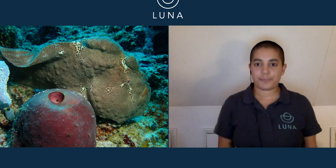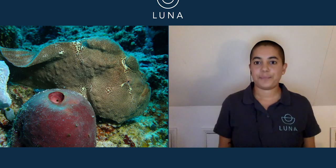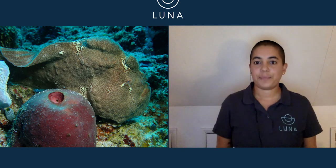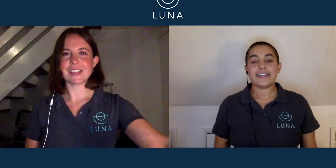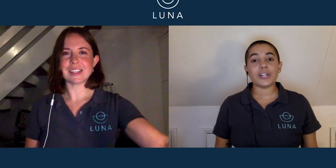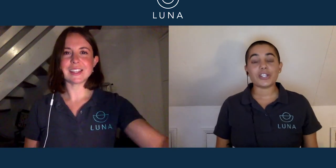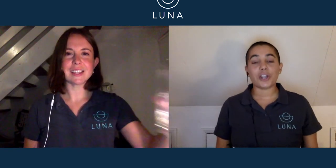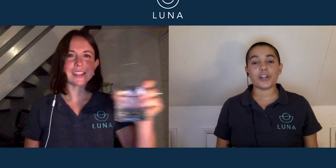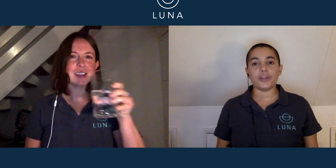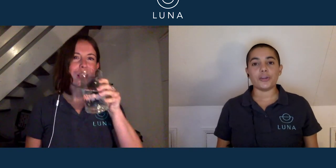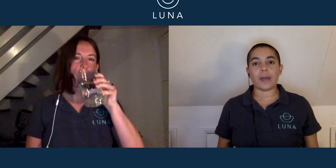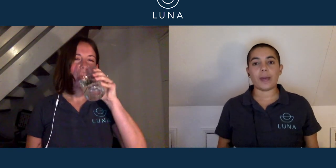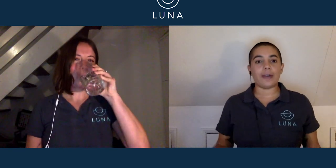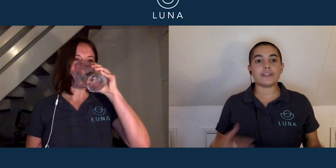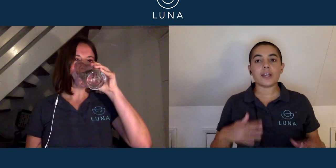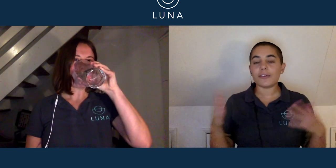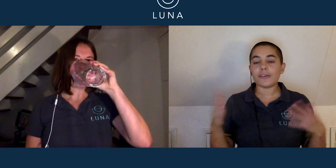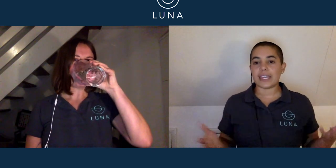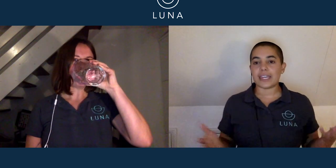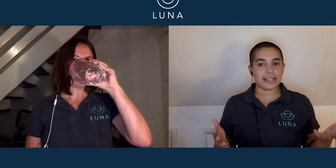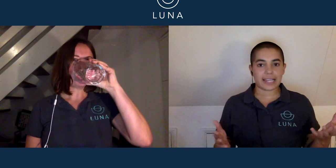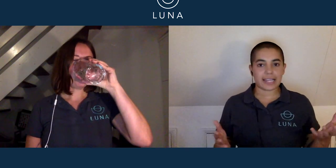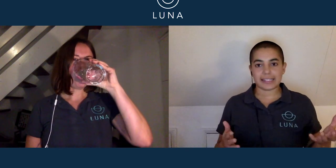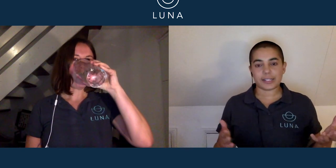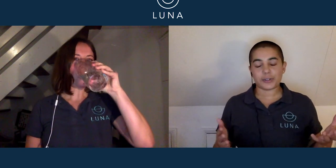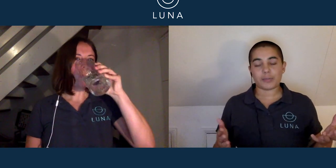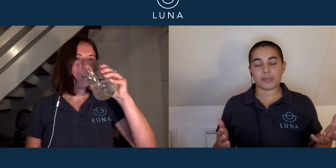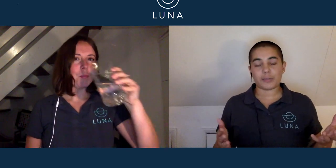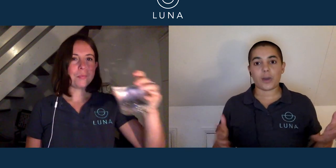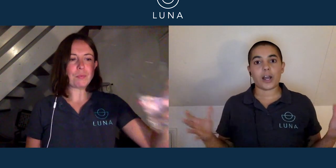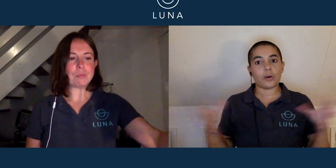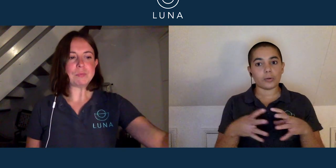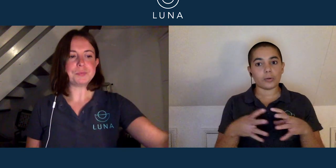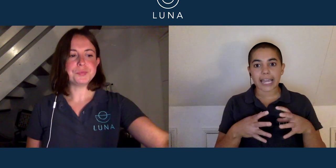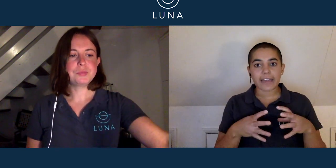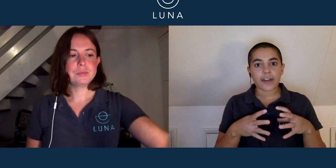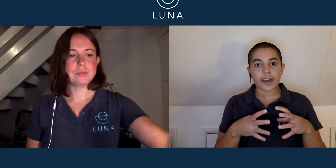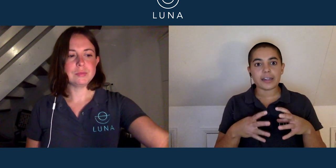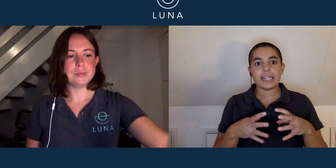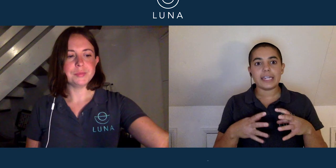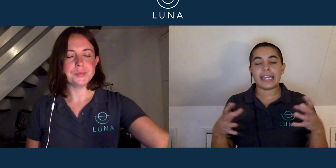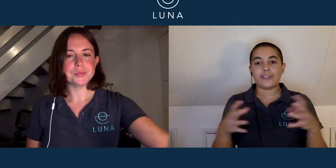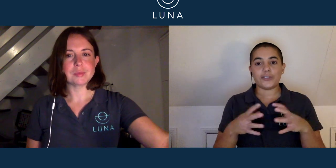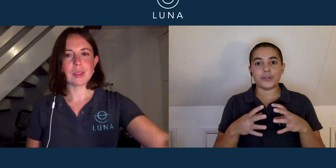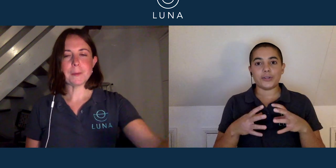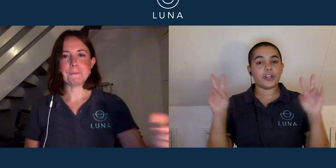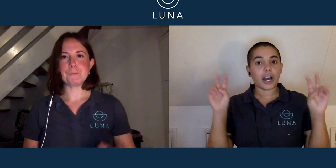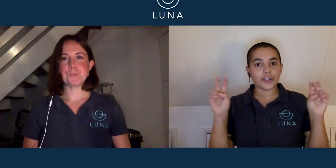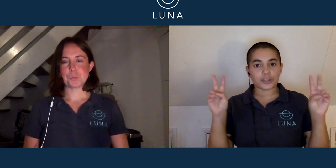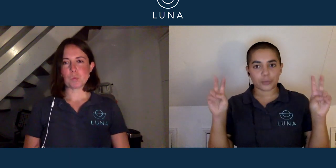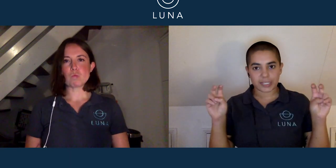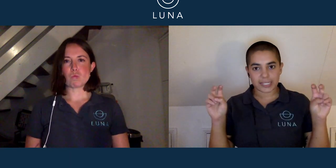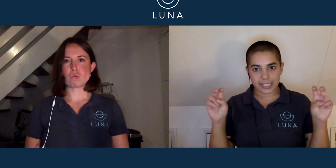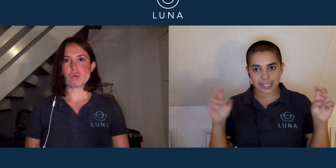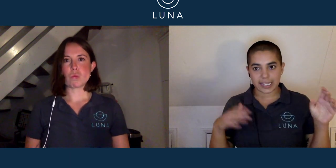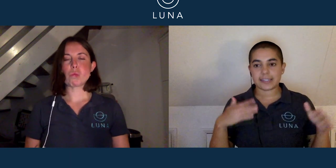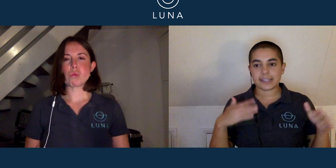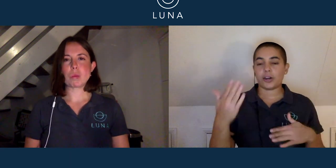So we're going to show you how some of these hand signals might work all together in a few different underwater sentences. So